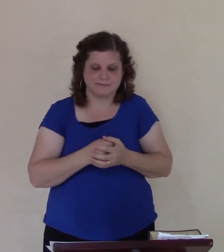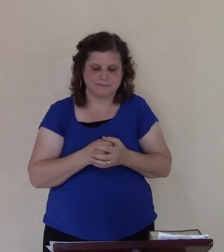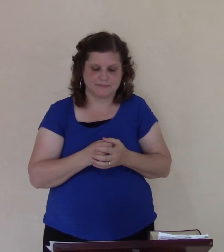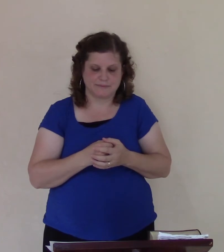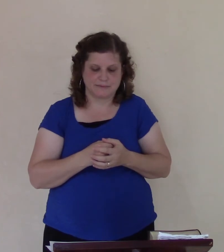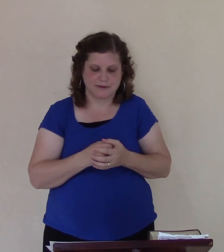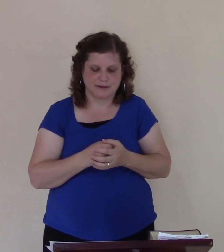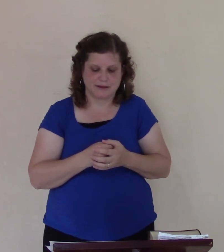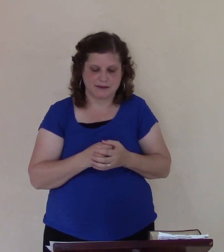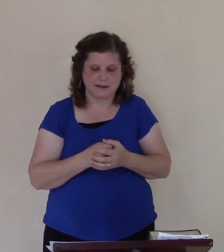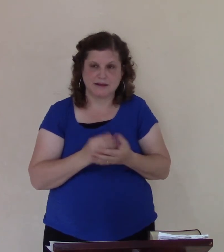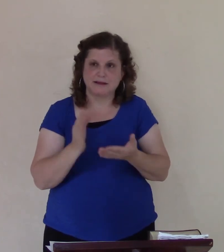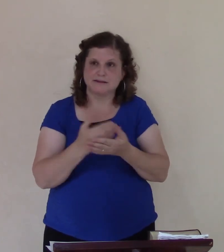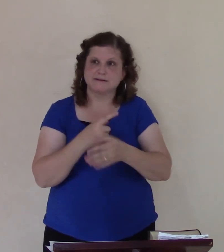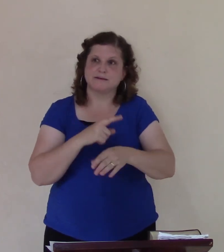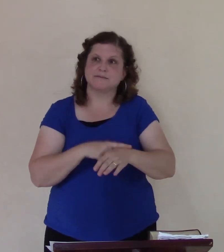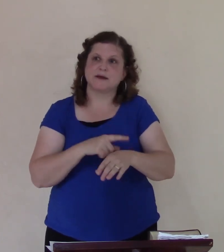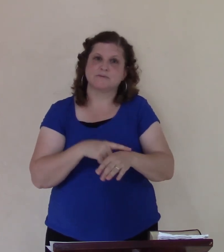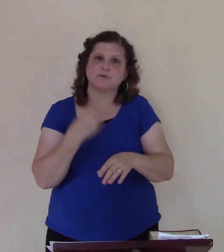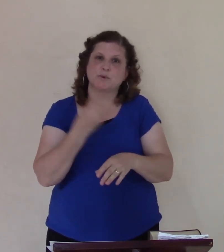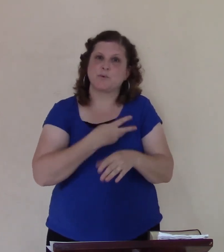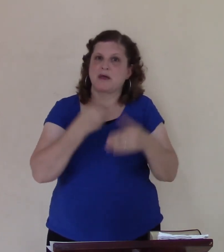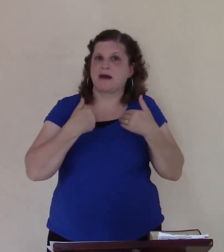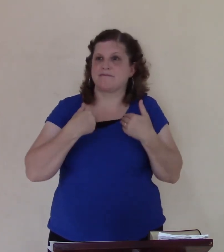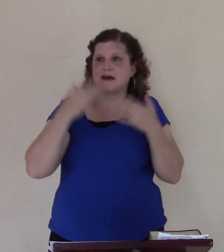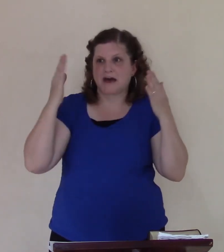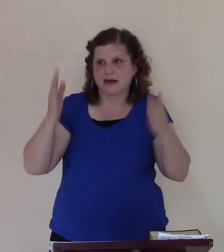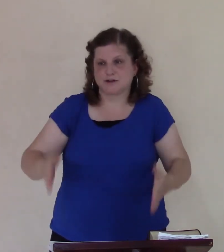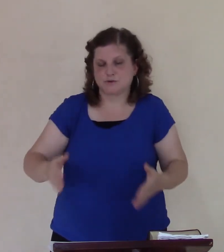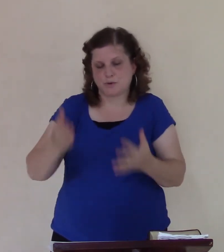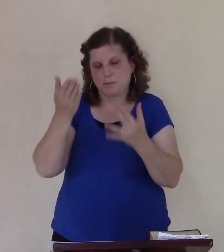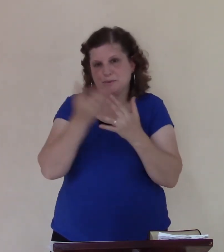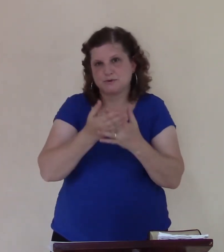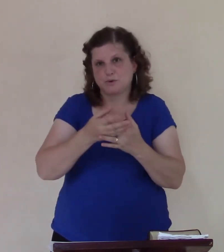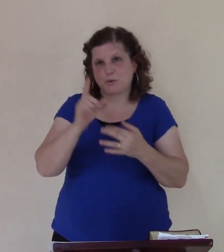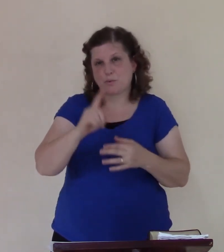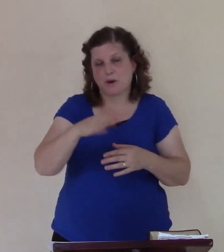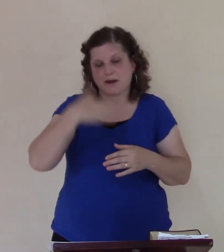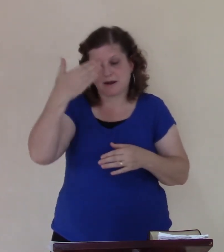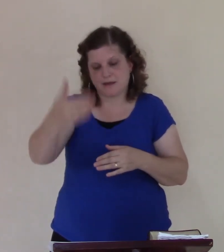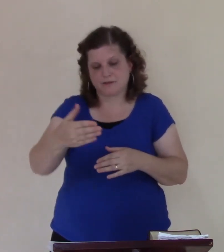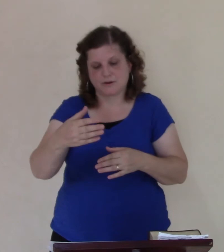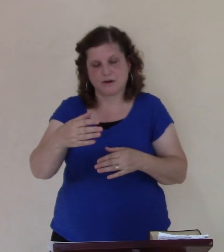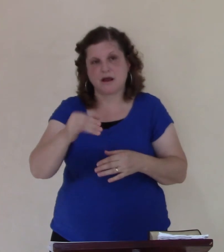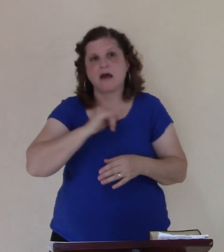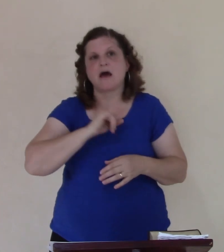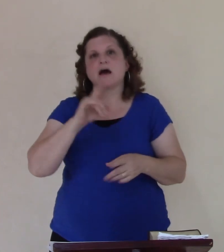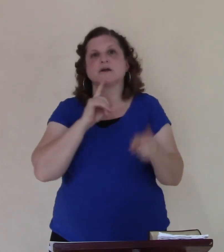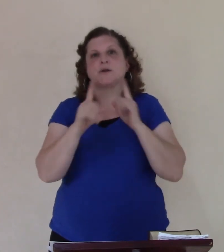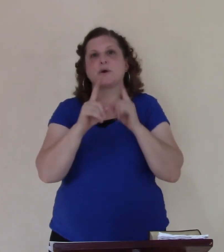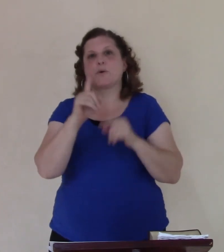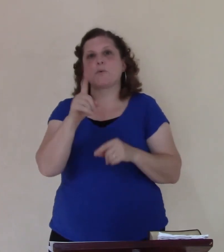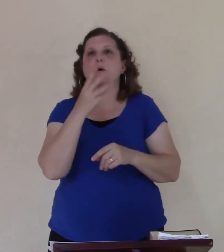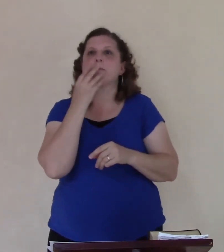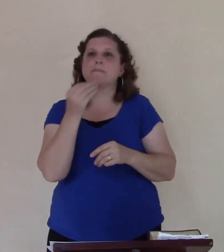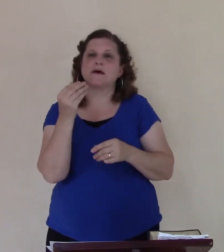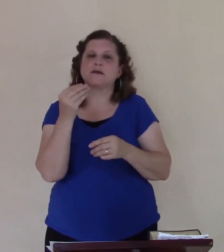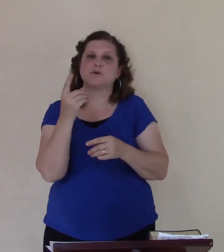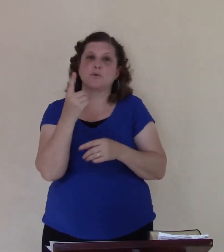but sometimes you get that attitude between you and another I saw people remember and I told them you know what I owe